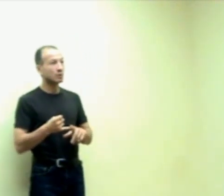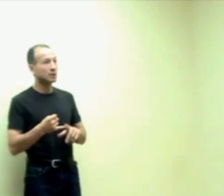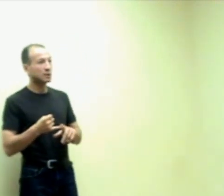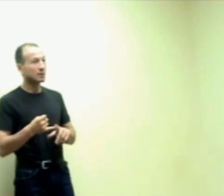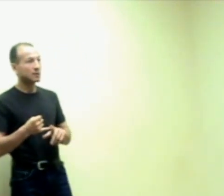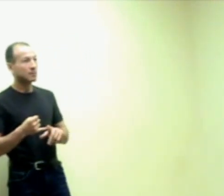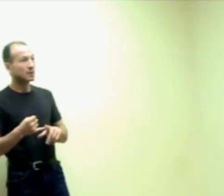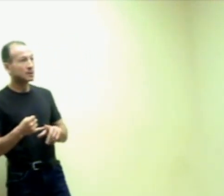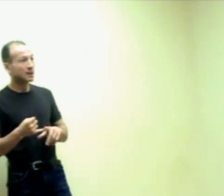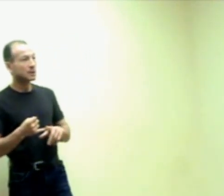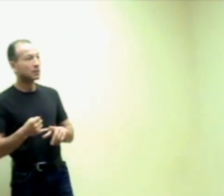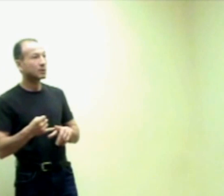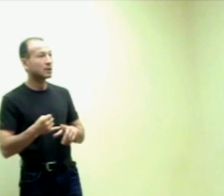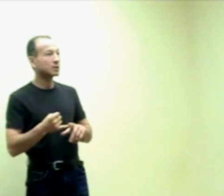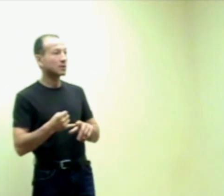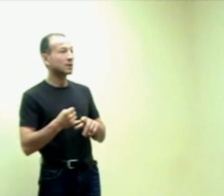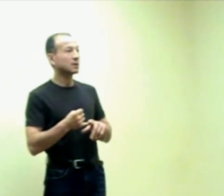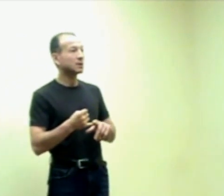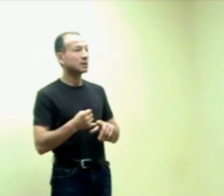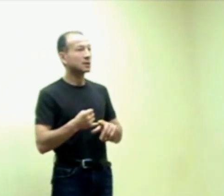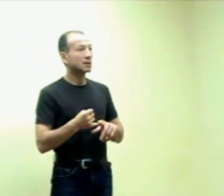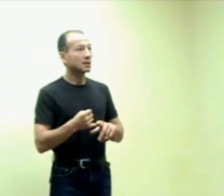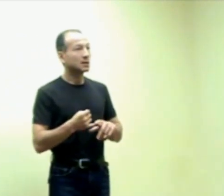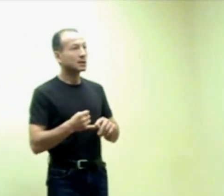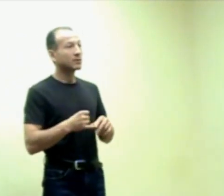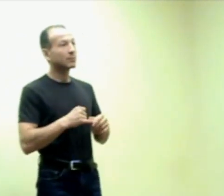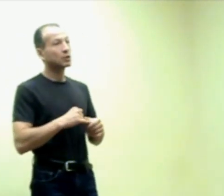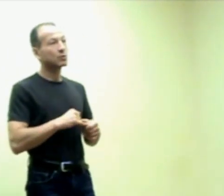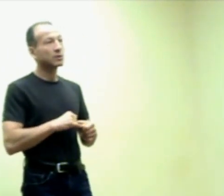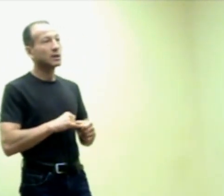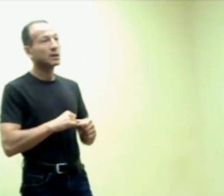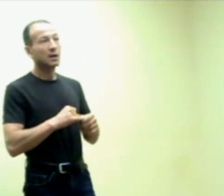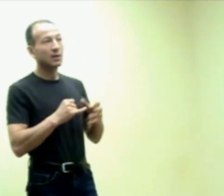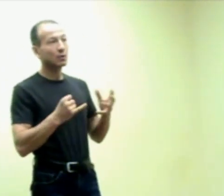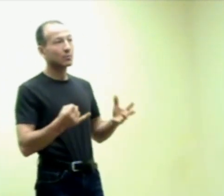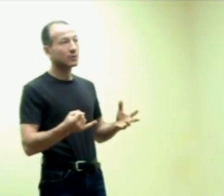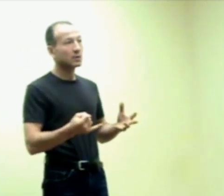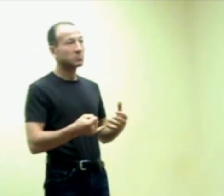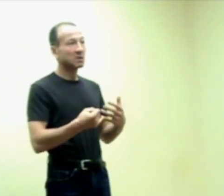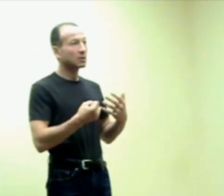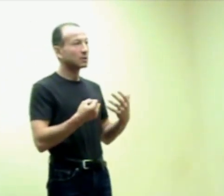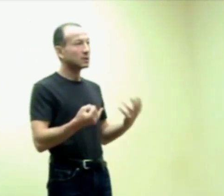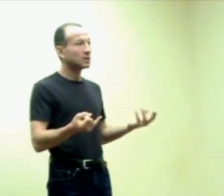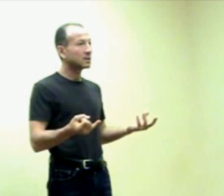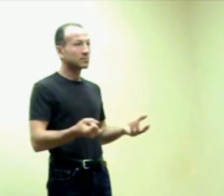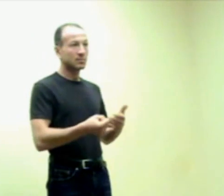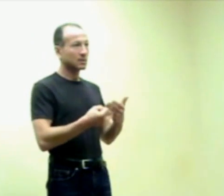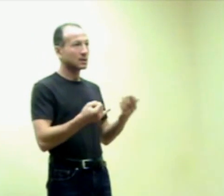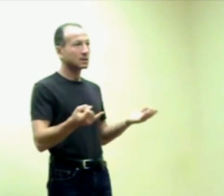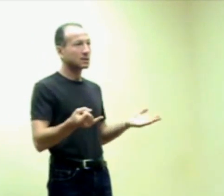to eat because that's how brain is commanding it's giving information to brain and not moving I don't need it that's